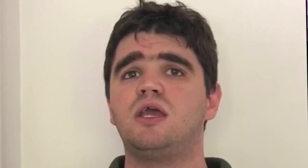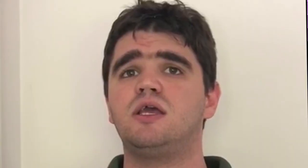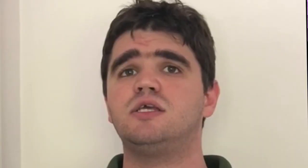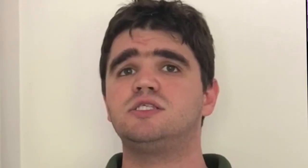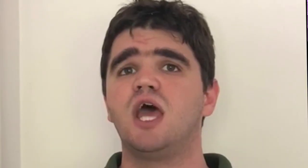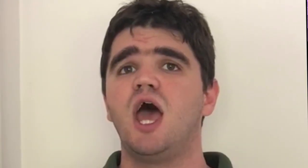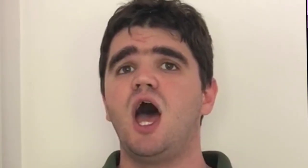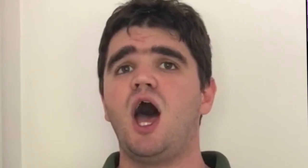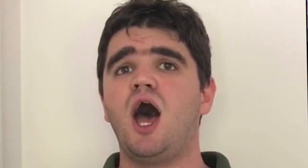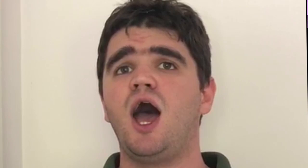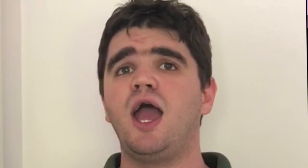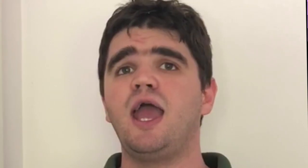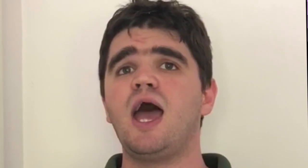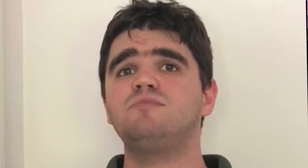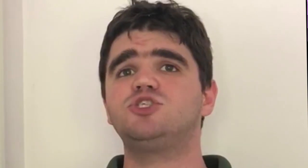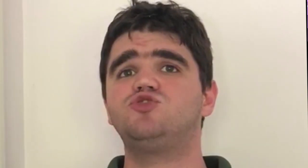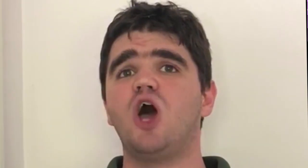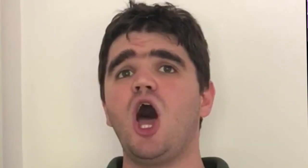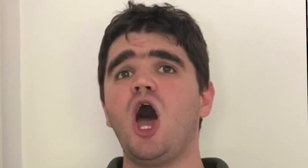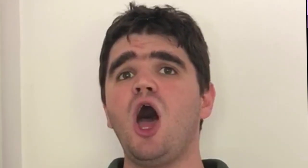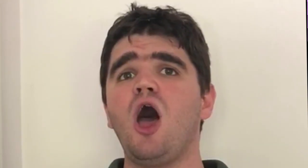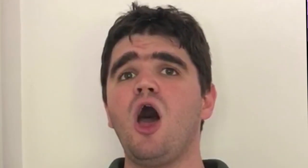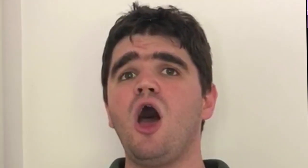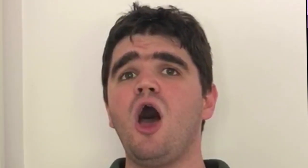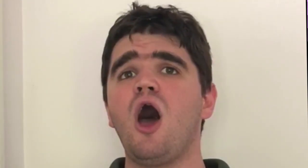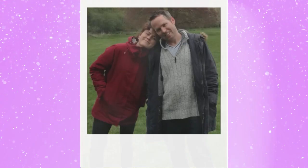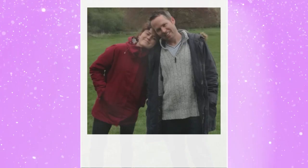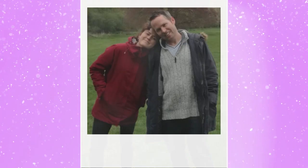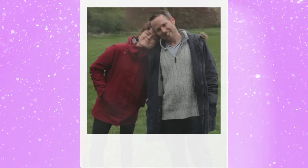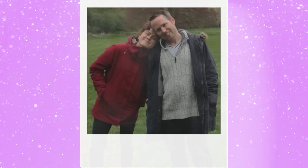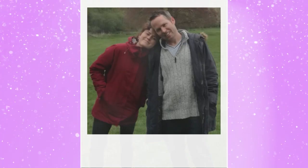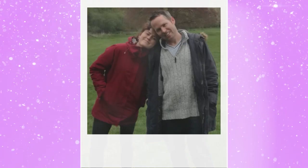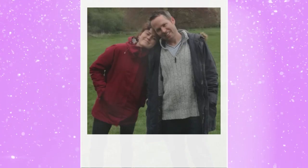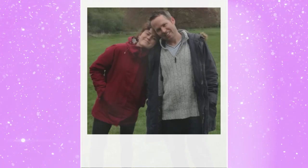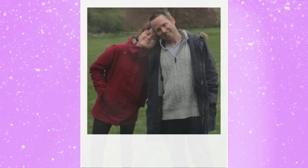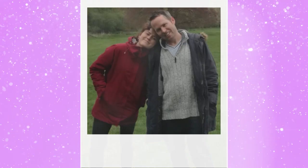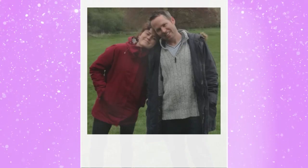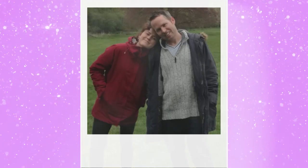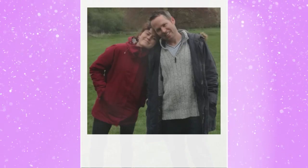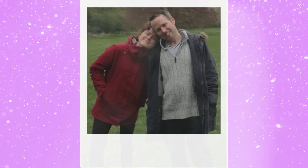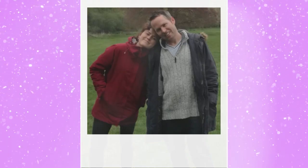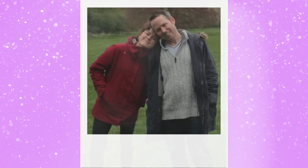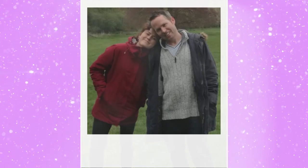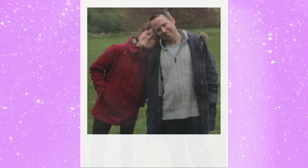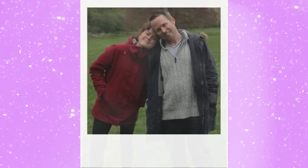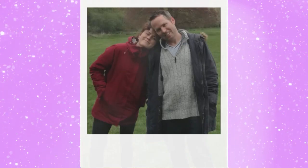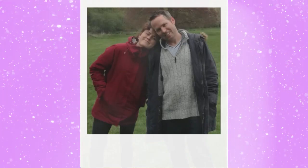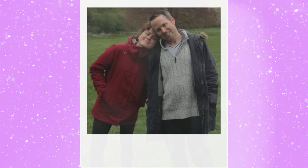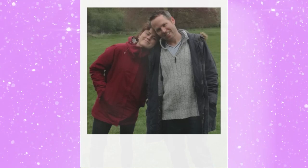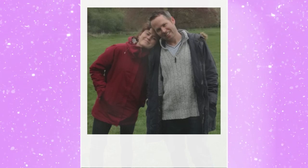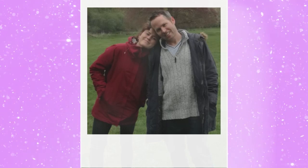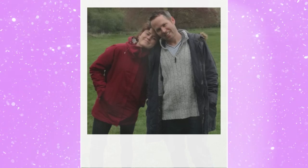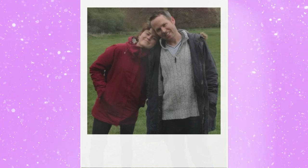I am strong, when I am on your shoulders,